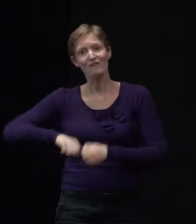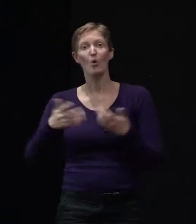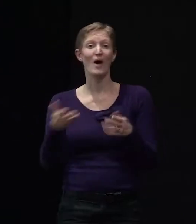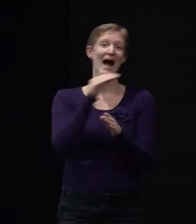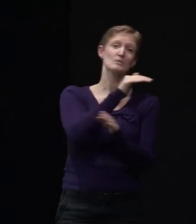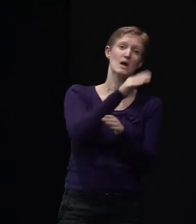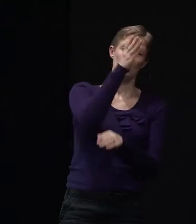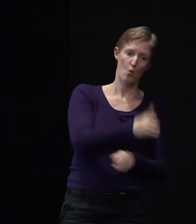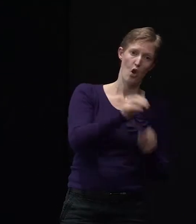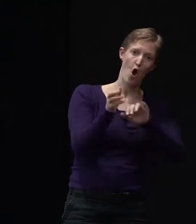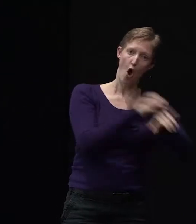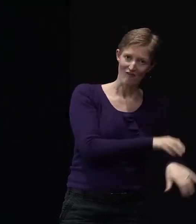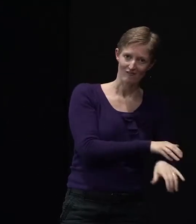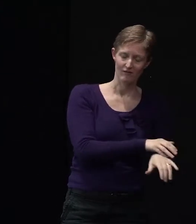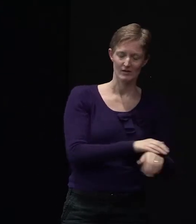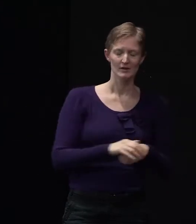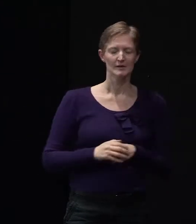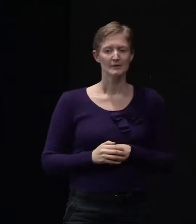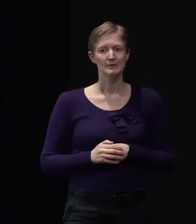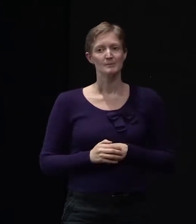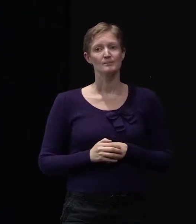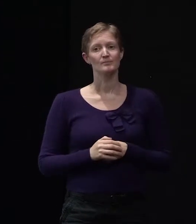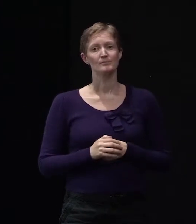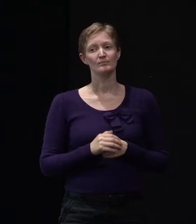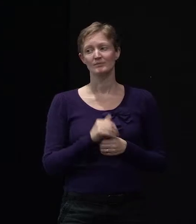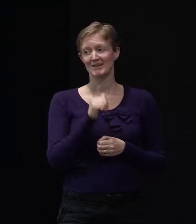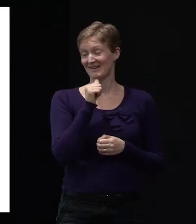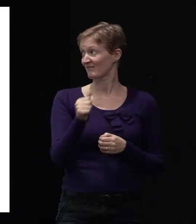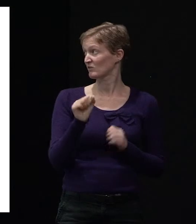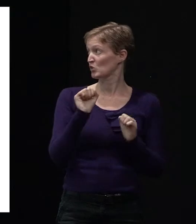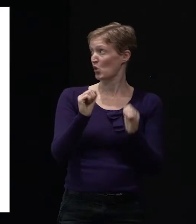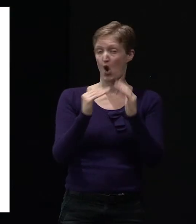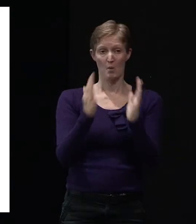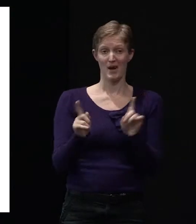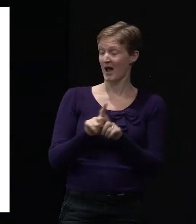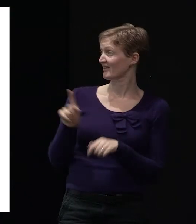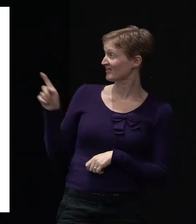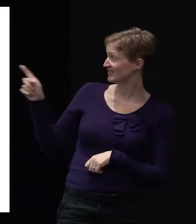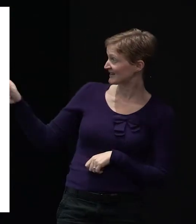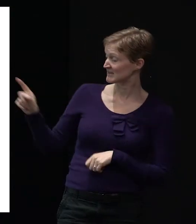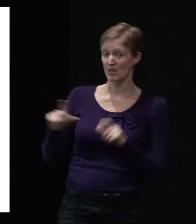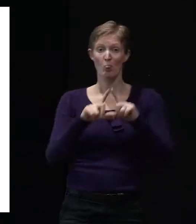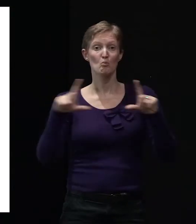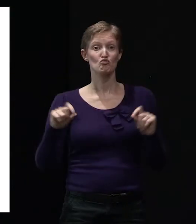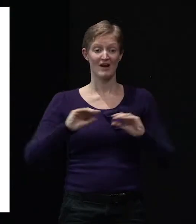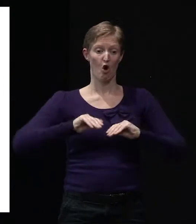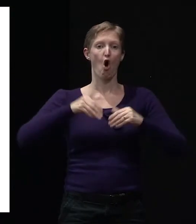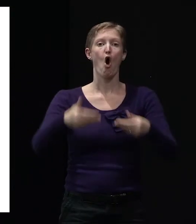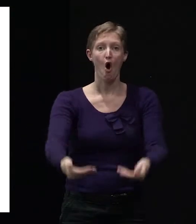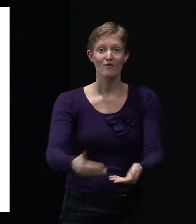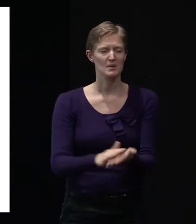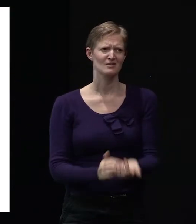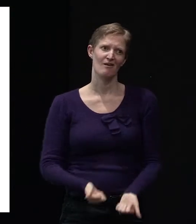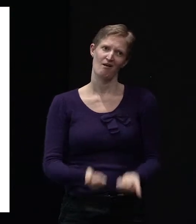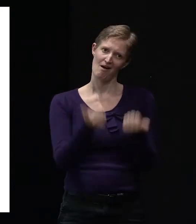it in. If you are unfortunate enough to be like this house in the picture and have had your brick veneer fall off, then actually you have a